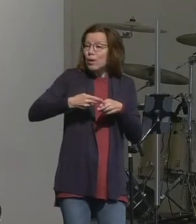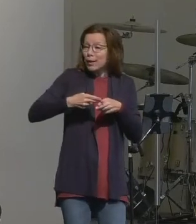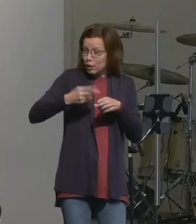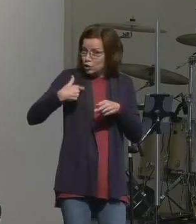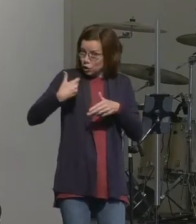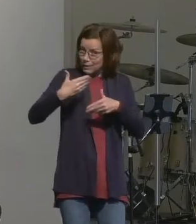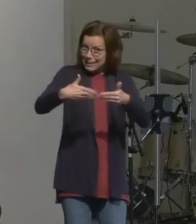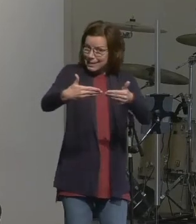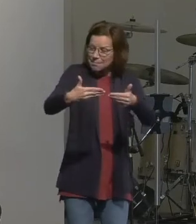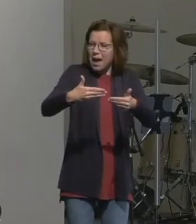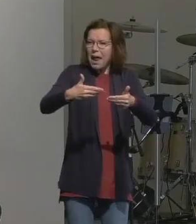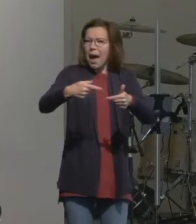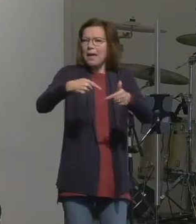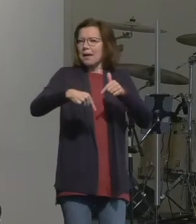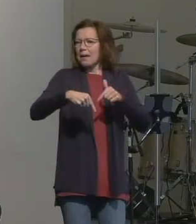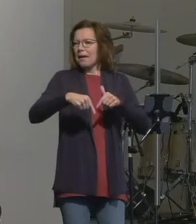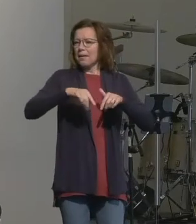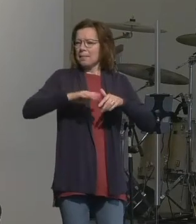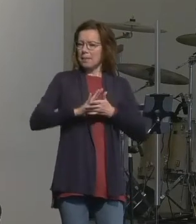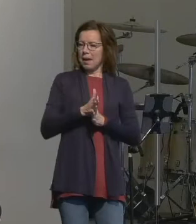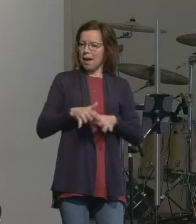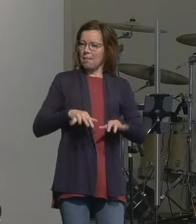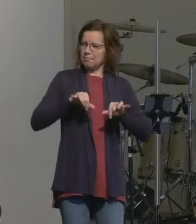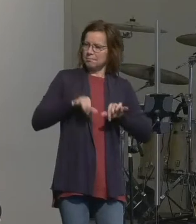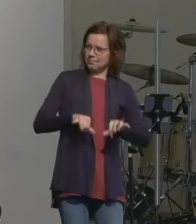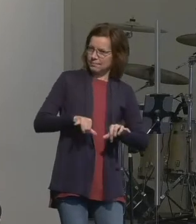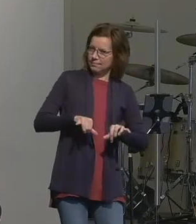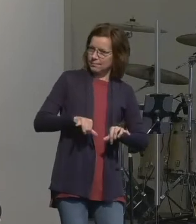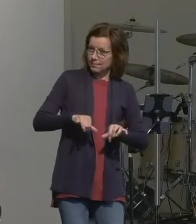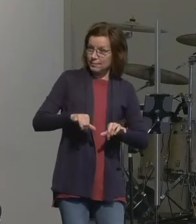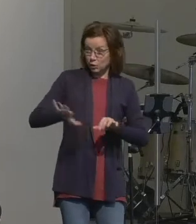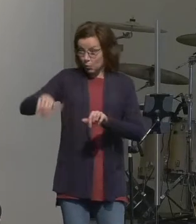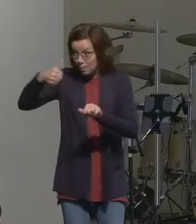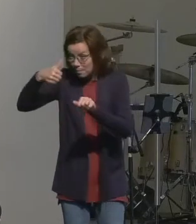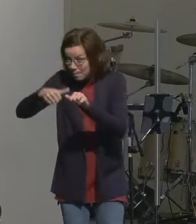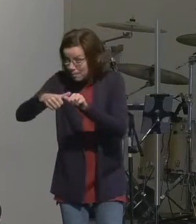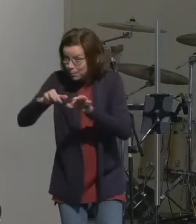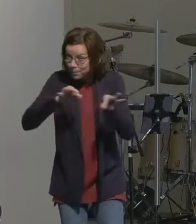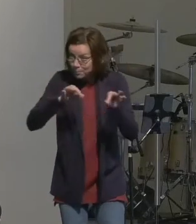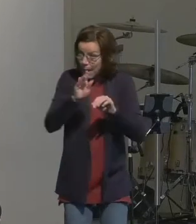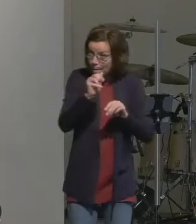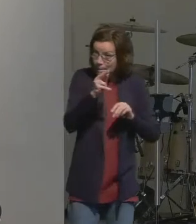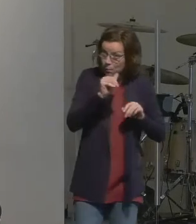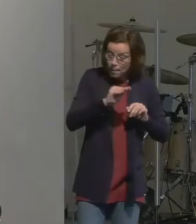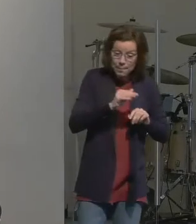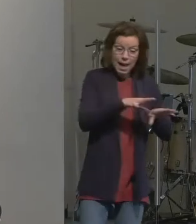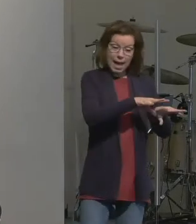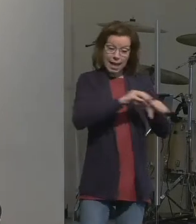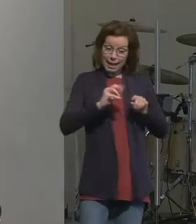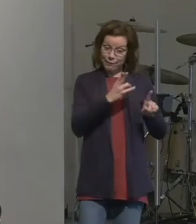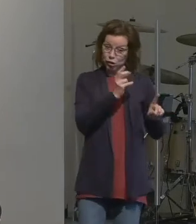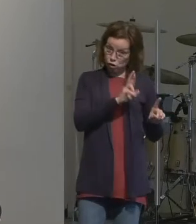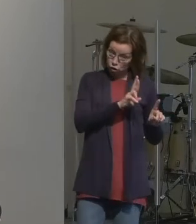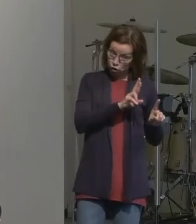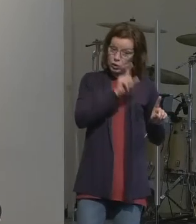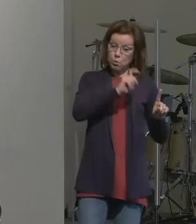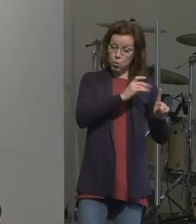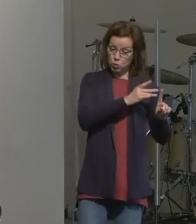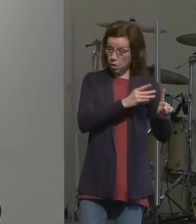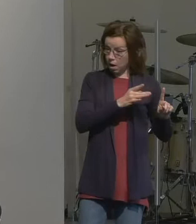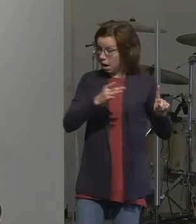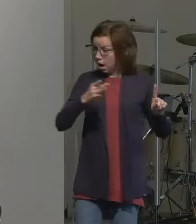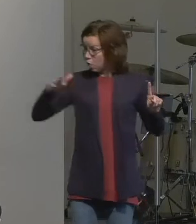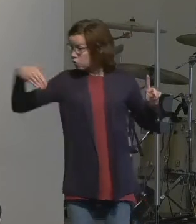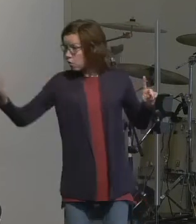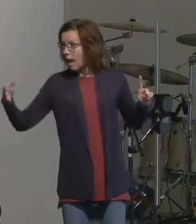if I took you back I think I mentioned it before their actual destination when they left Ur was Canaan that's where God's going to take